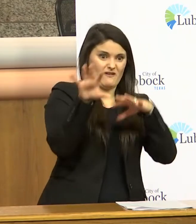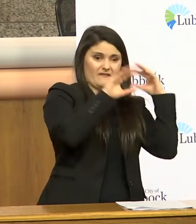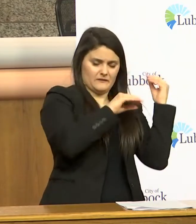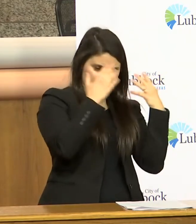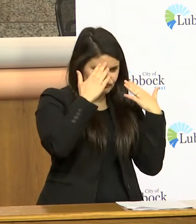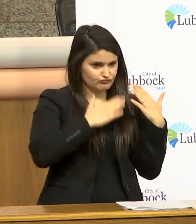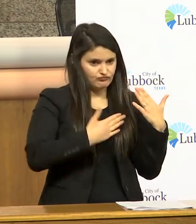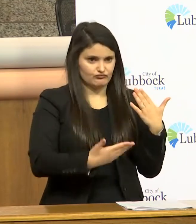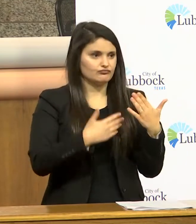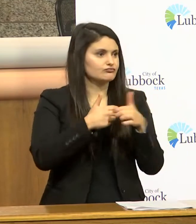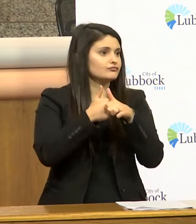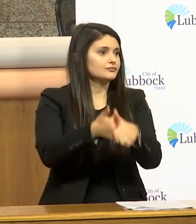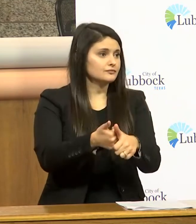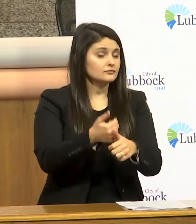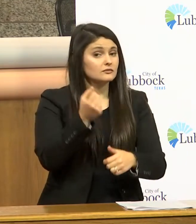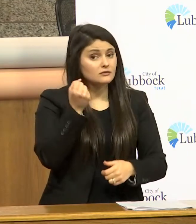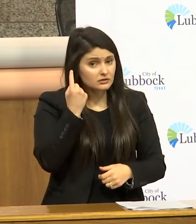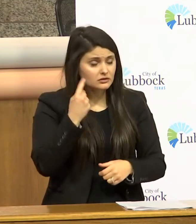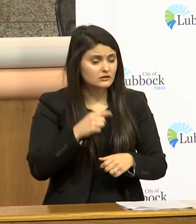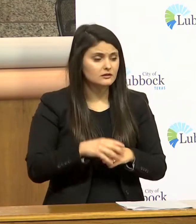but